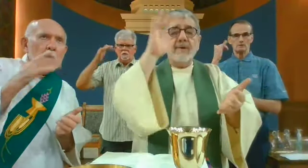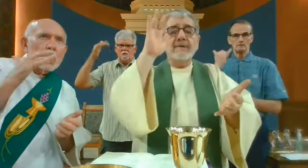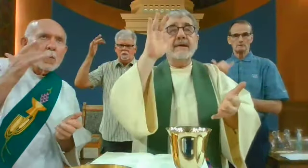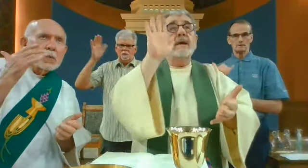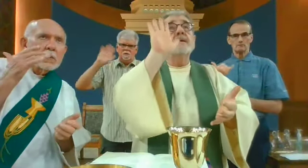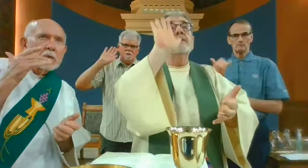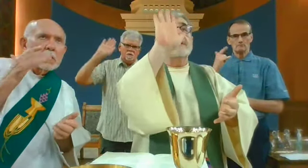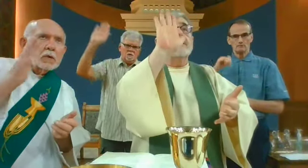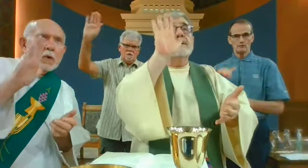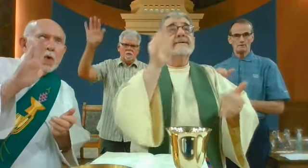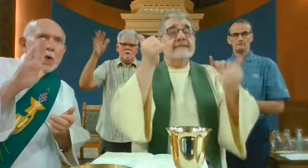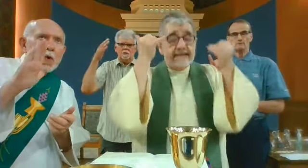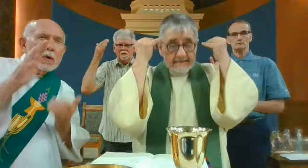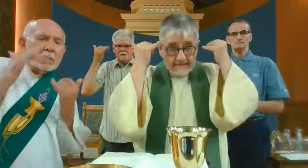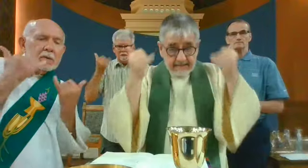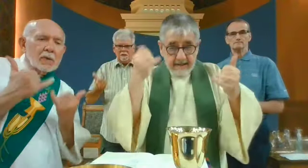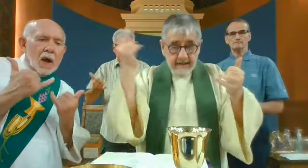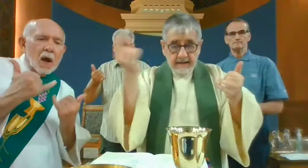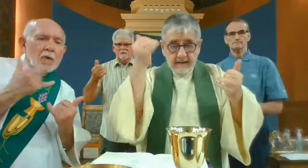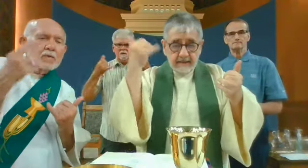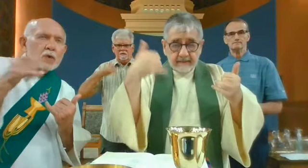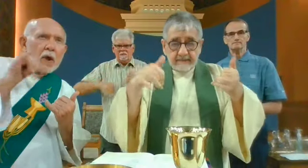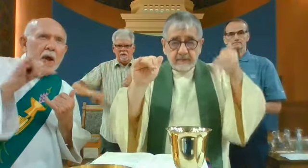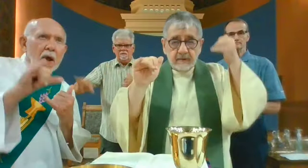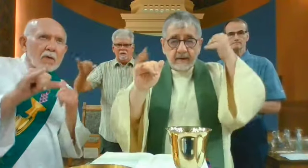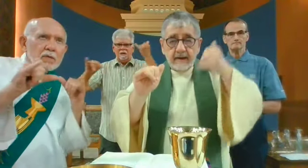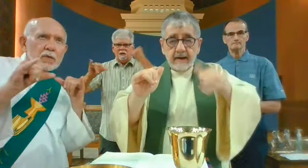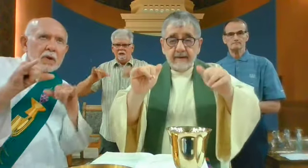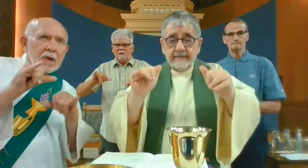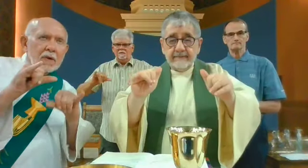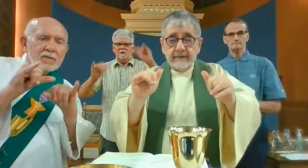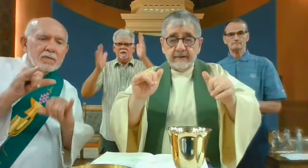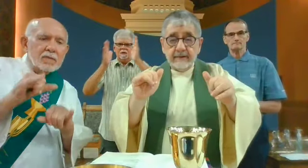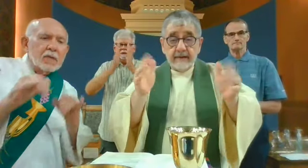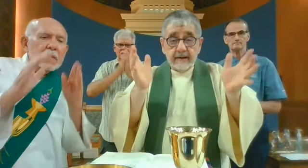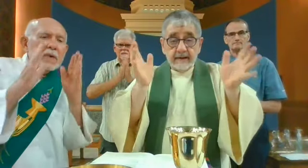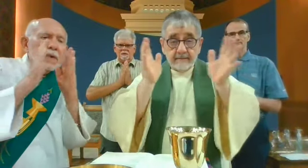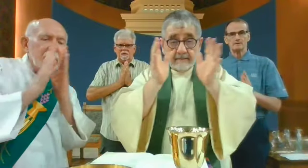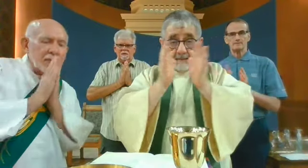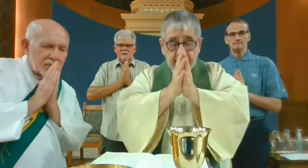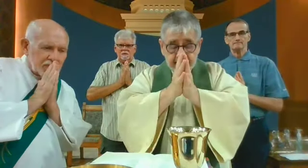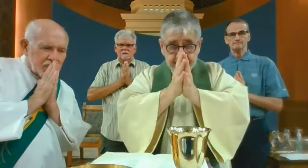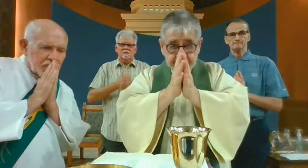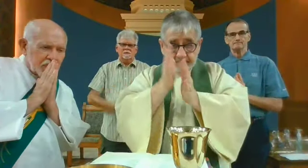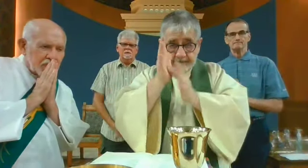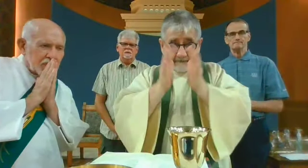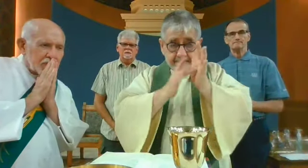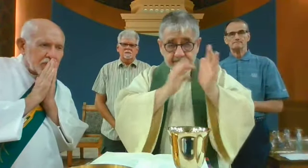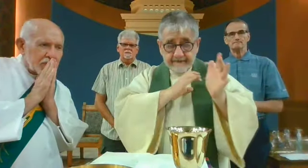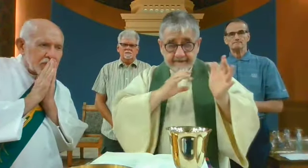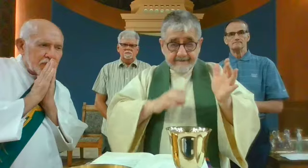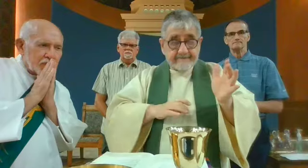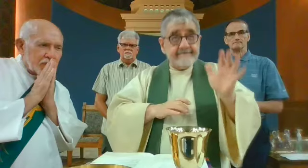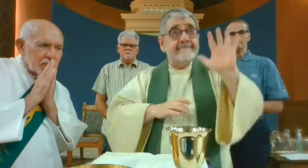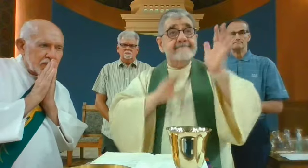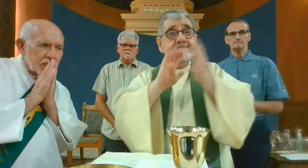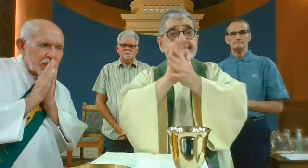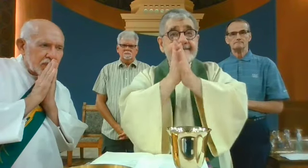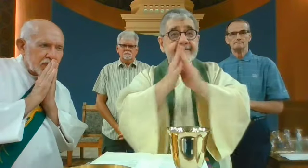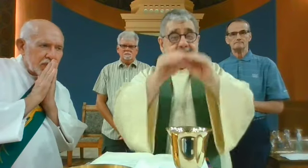and the glory are yours, now and forever. Amen. May